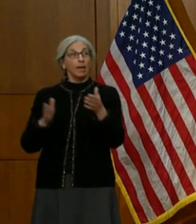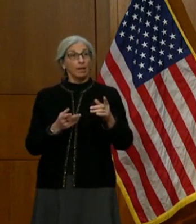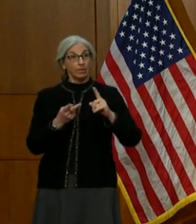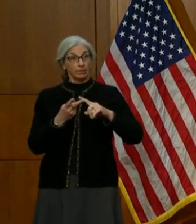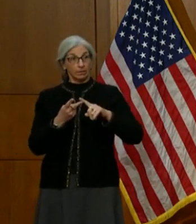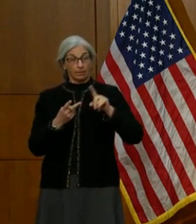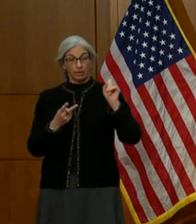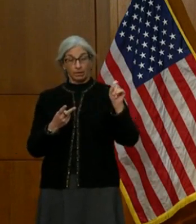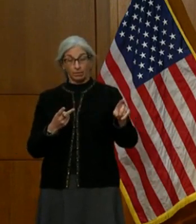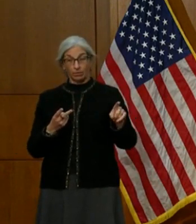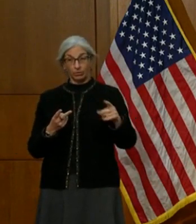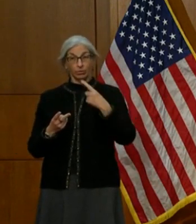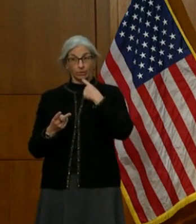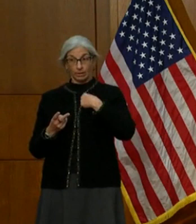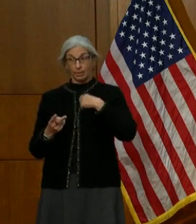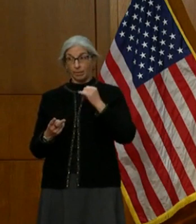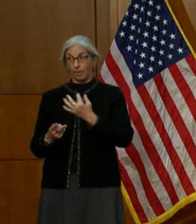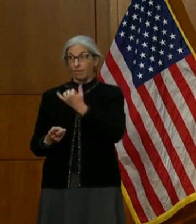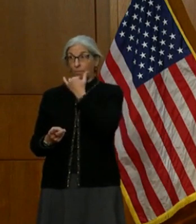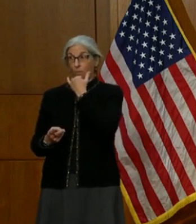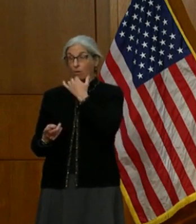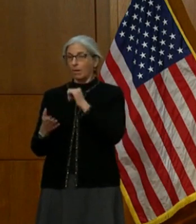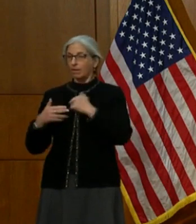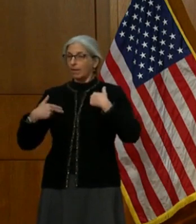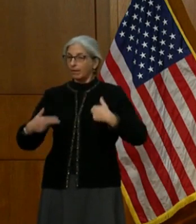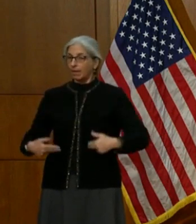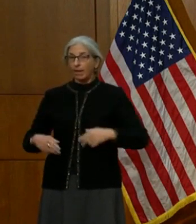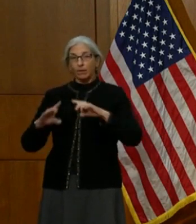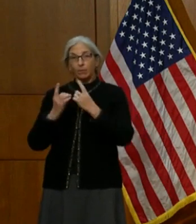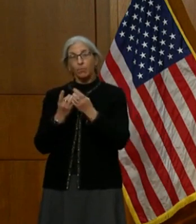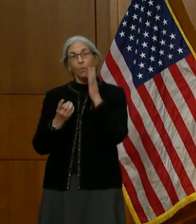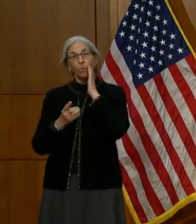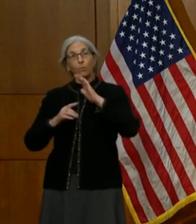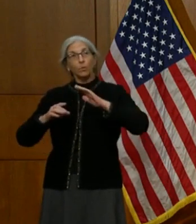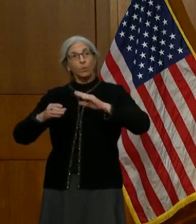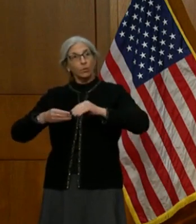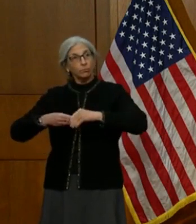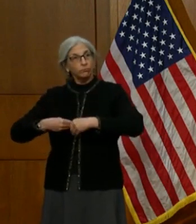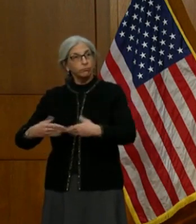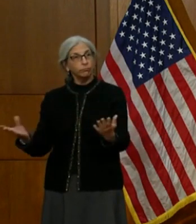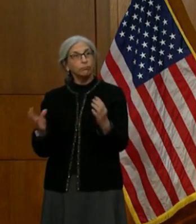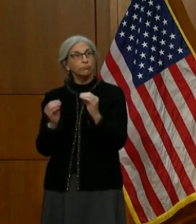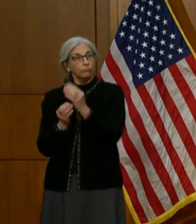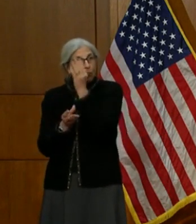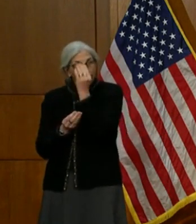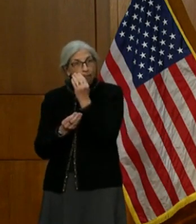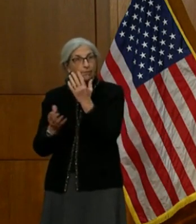me if I'm wrong, that the health department will be releasing more information, more details about